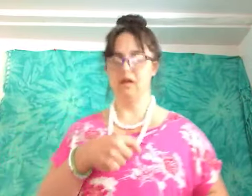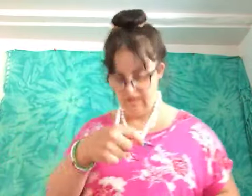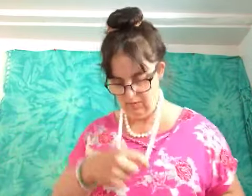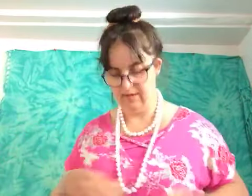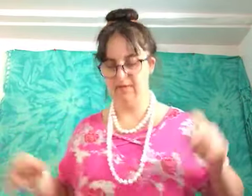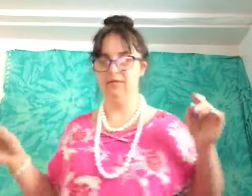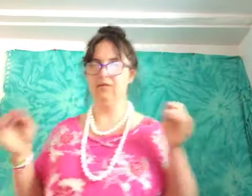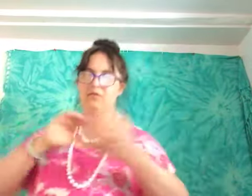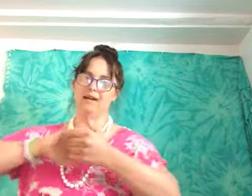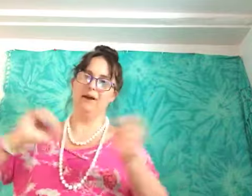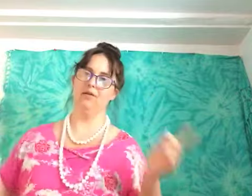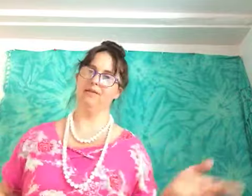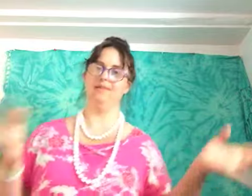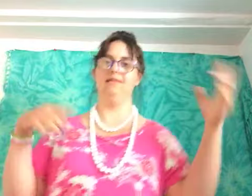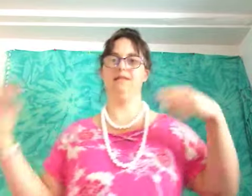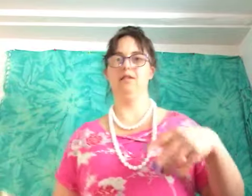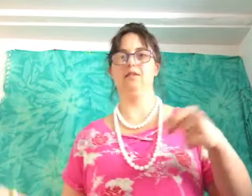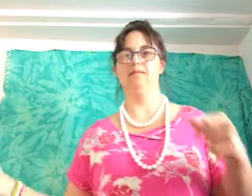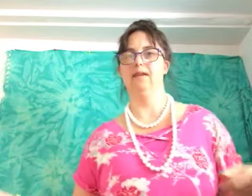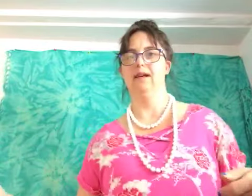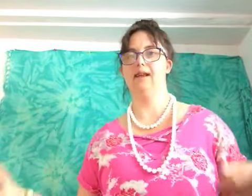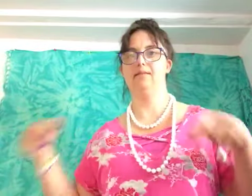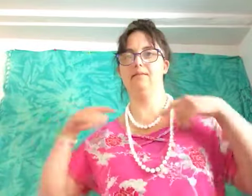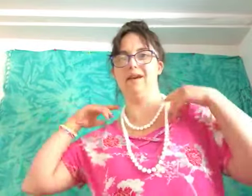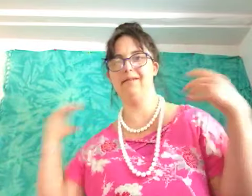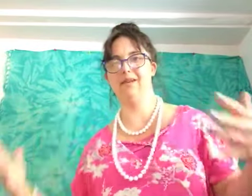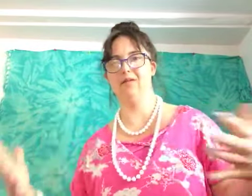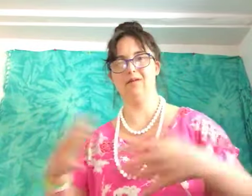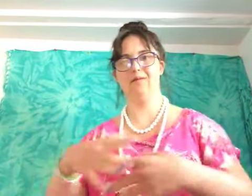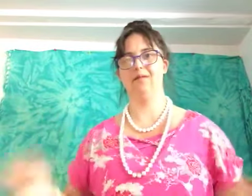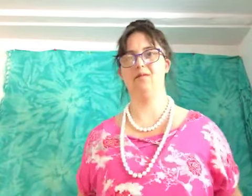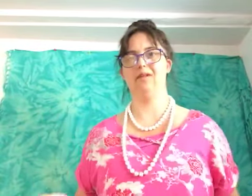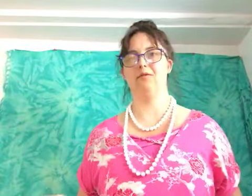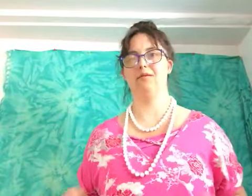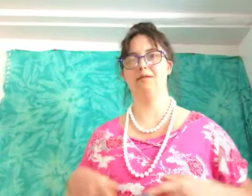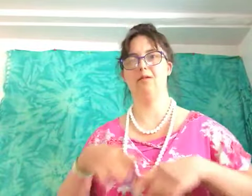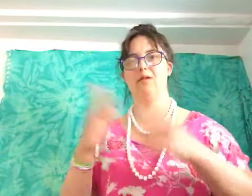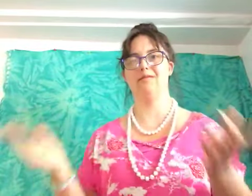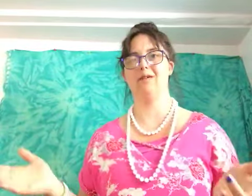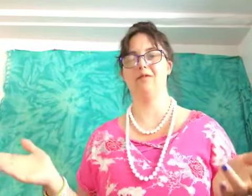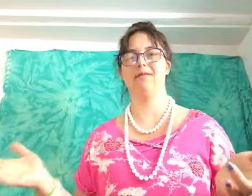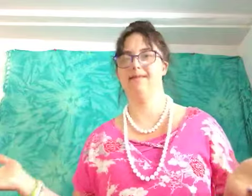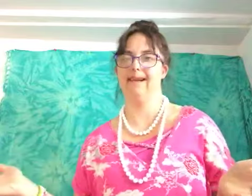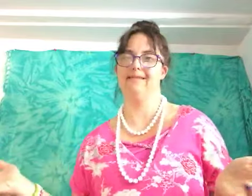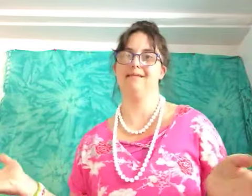once you try them out then you could make a video on one of those viral dances